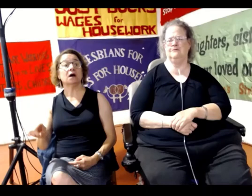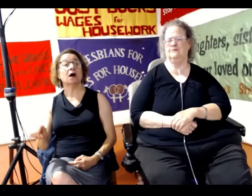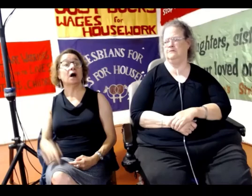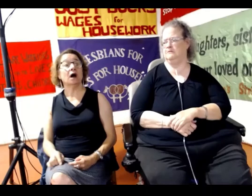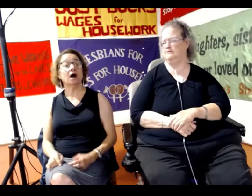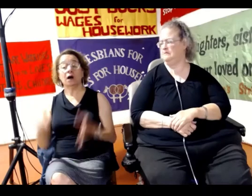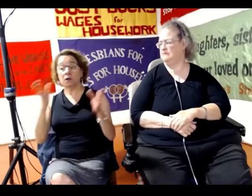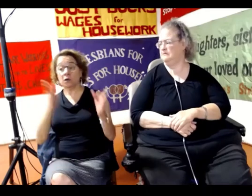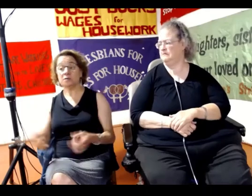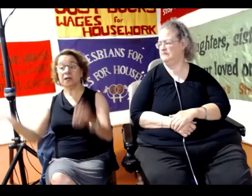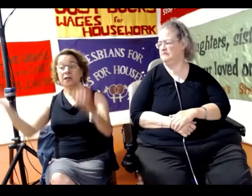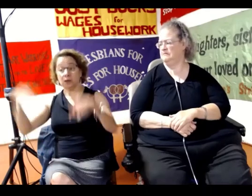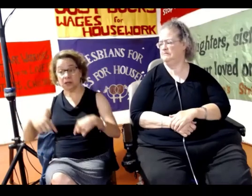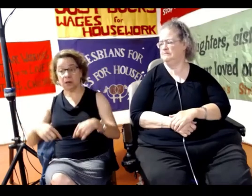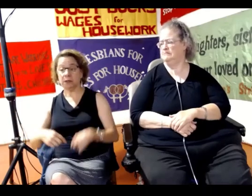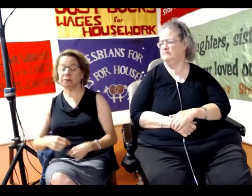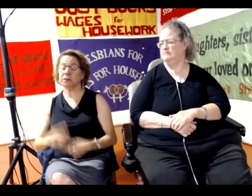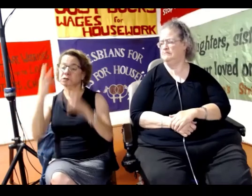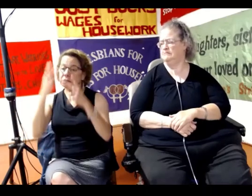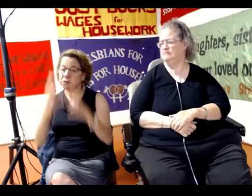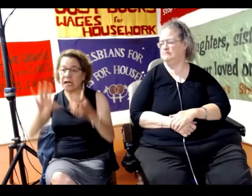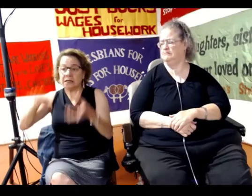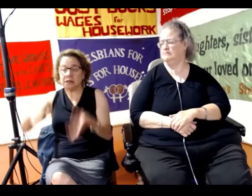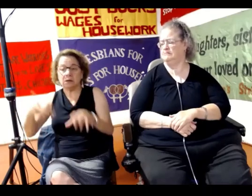and is sorely missed every day.